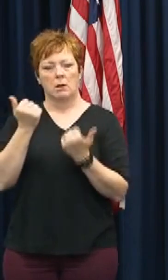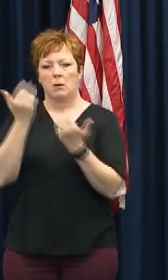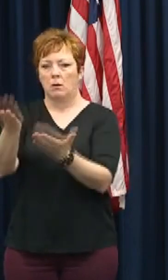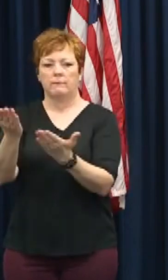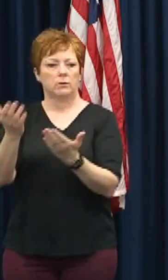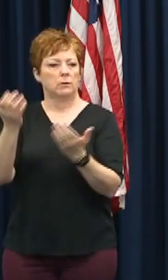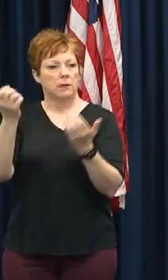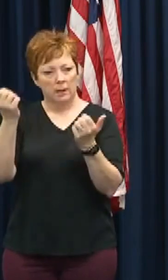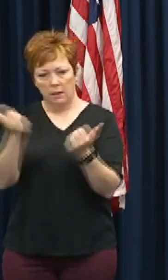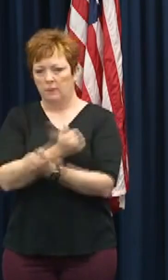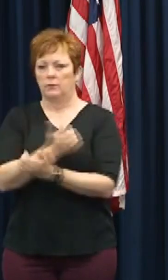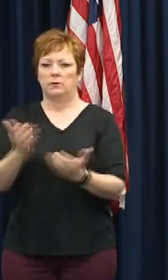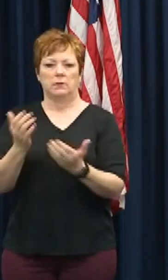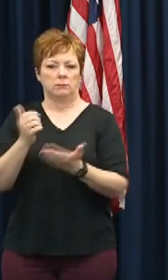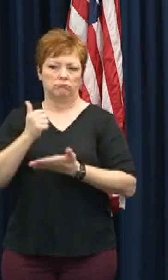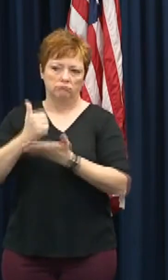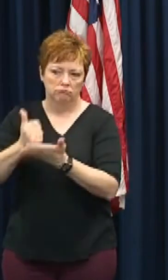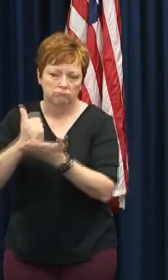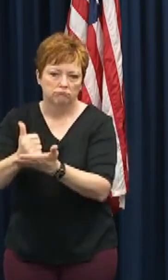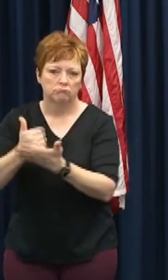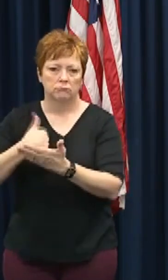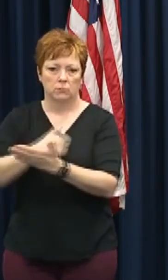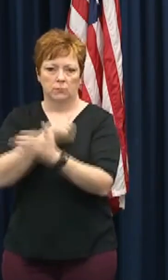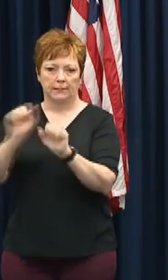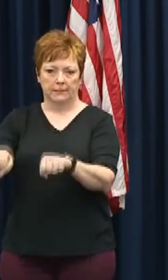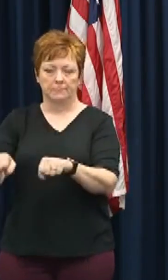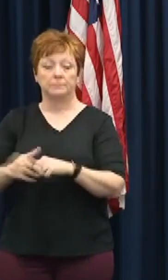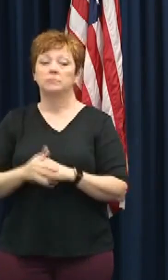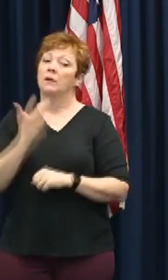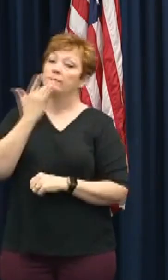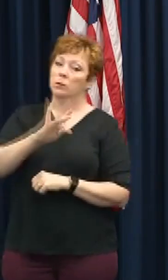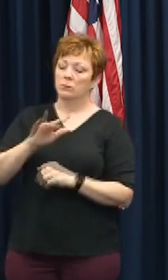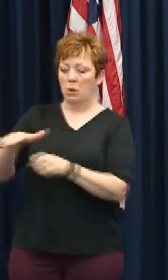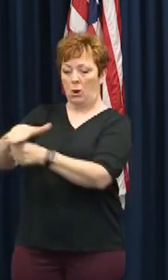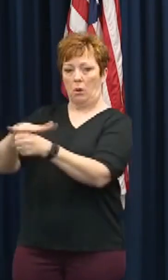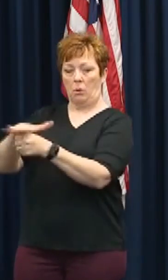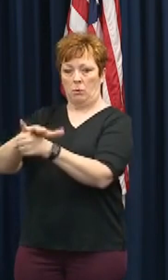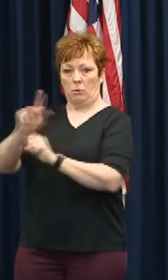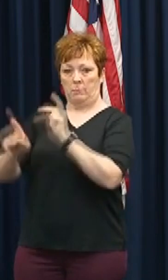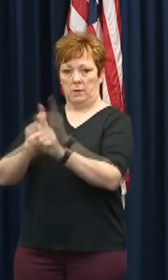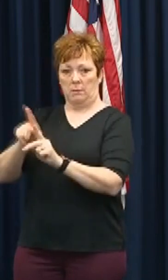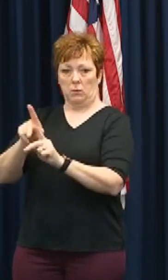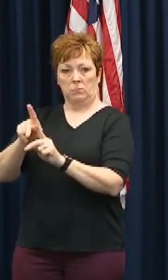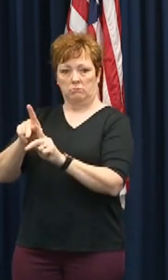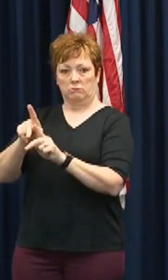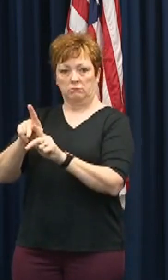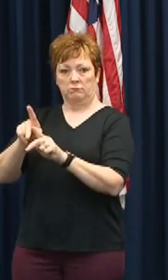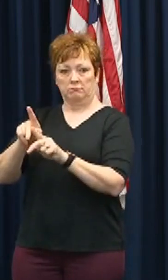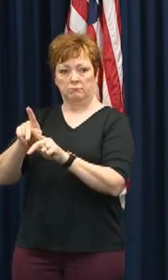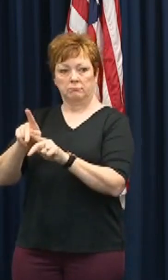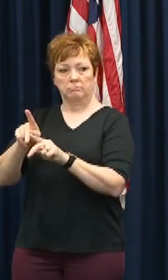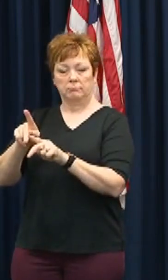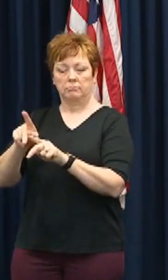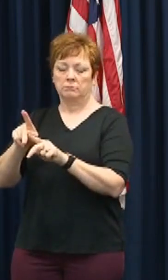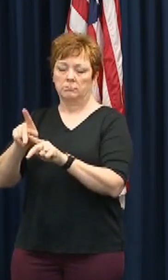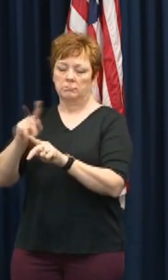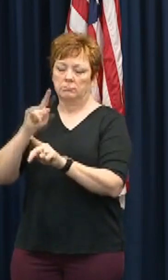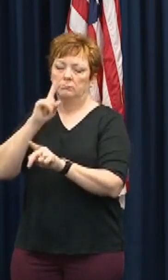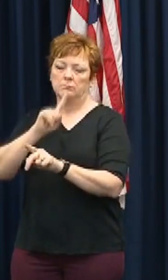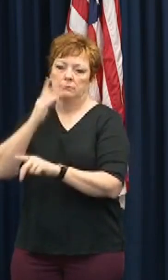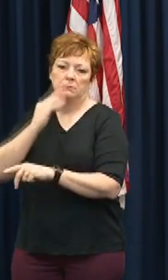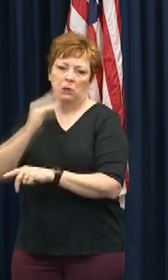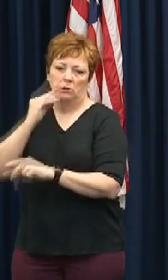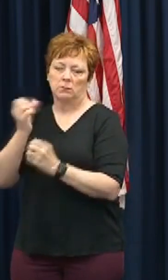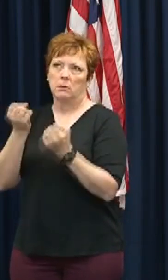fortunately, our local leaders are well-experienced and emergency managed. They've had a lot of practice over the years.